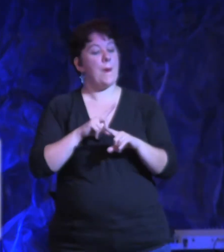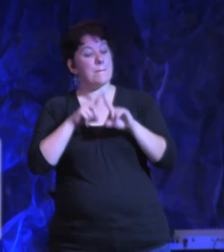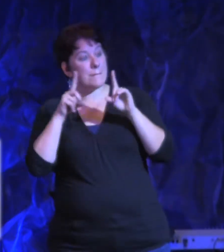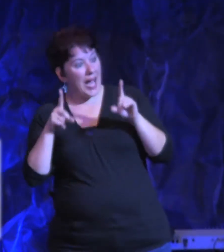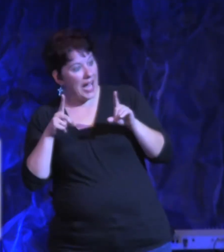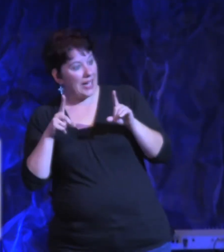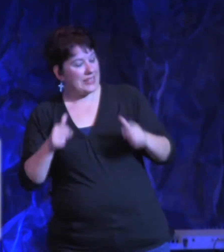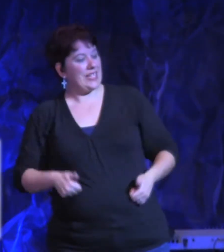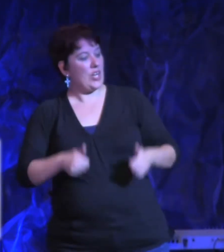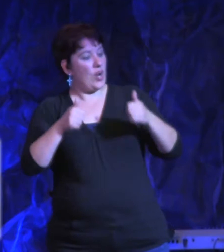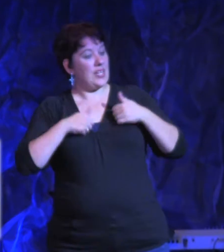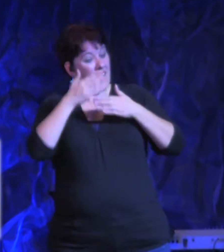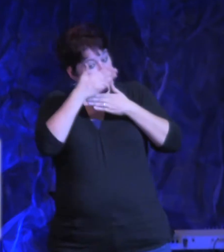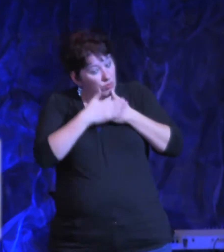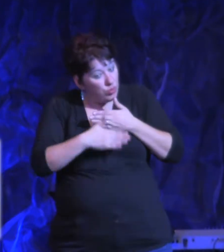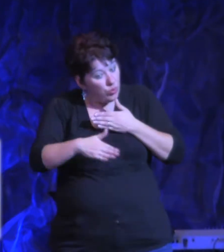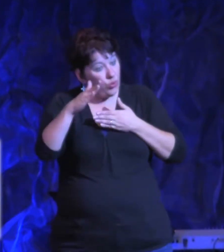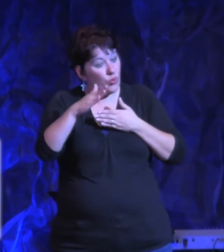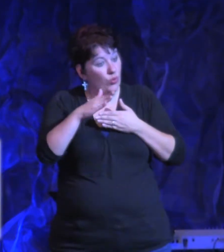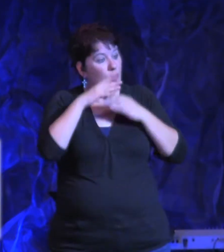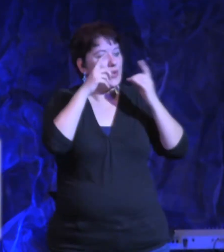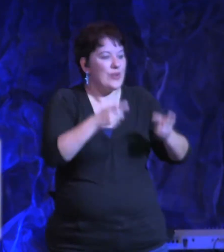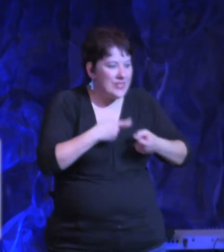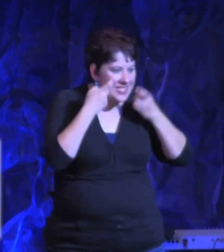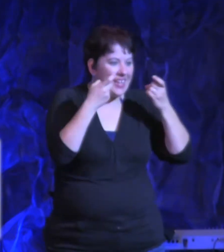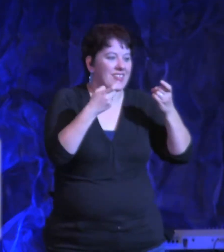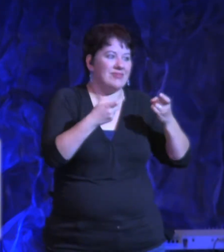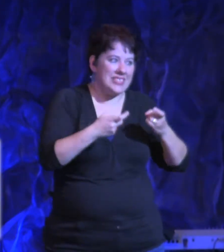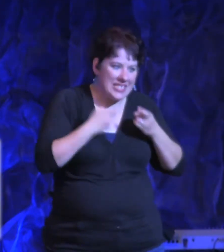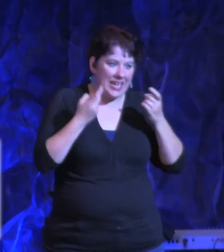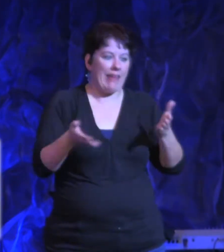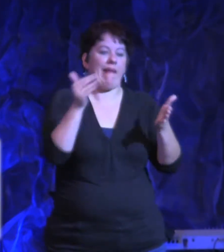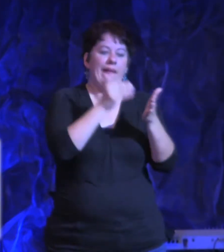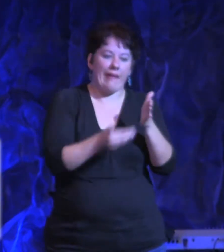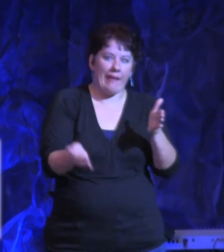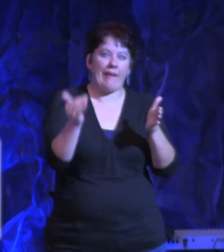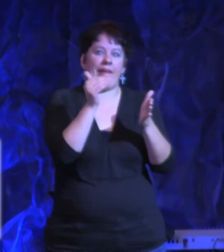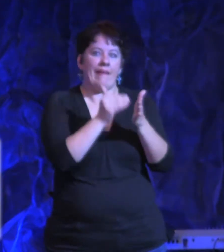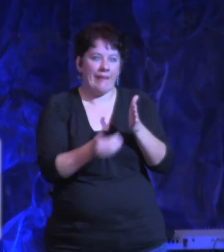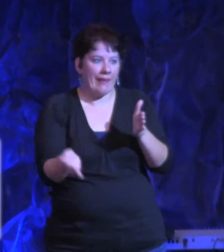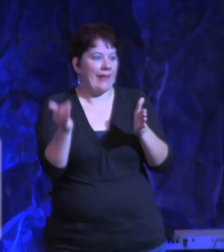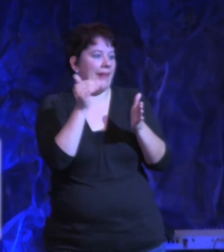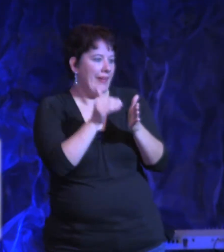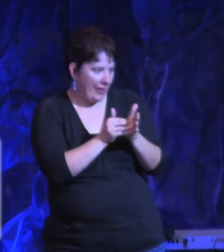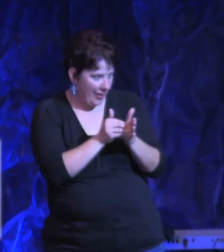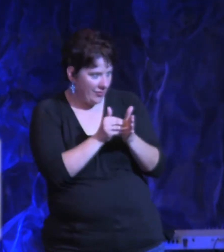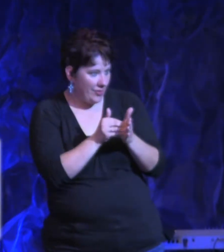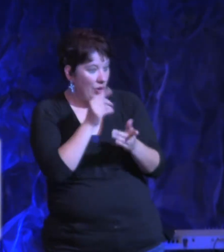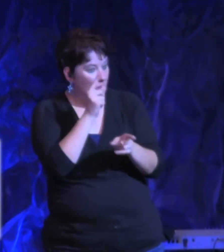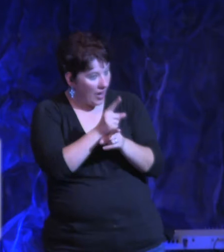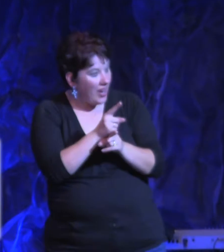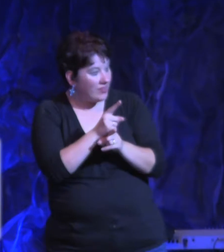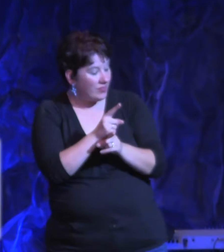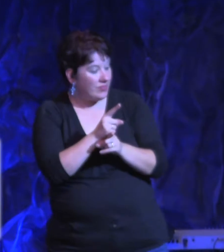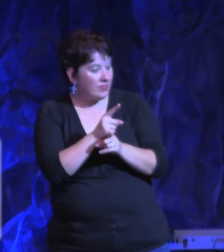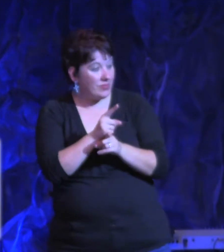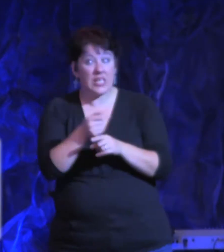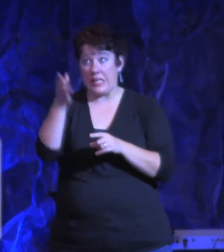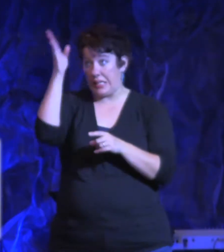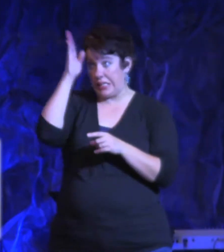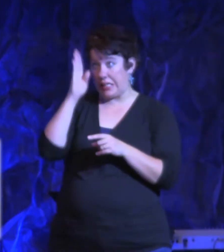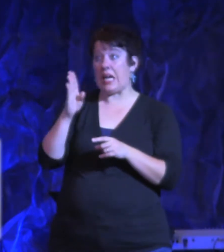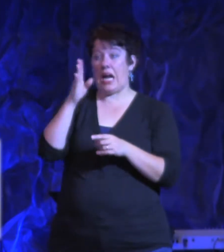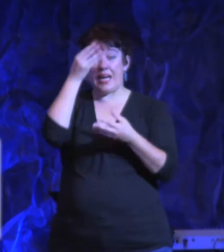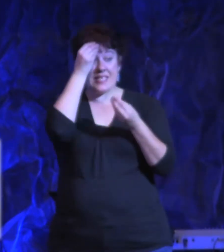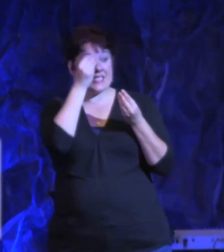if you say you have not sinned, you're a liar. And there's your sin right there. You're a liar, amen? But He says, so listen, you're going to sin, but it's